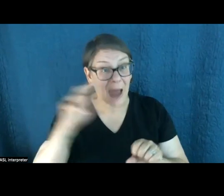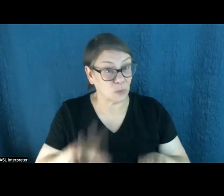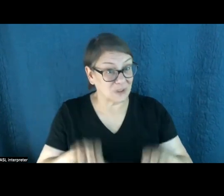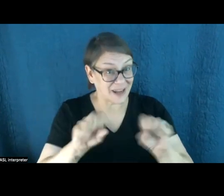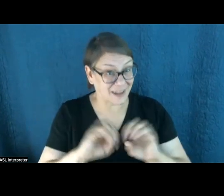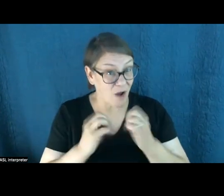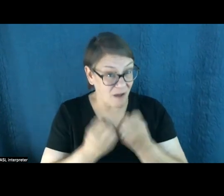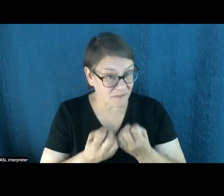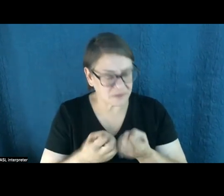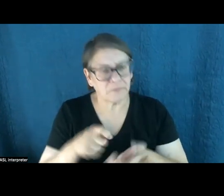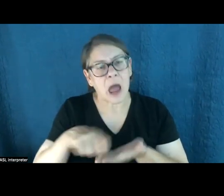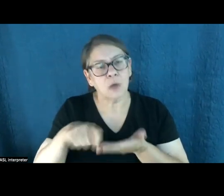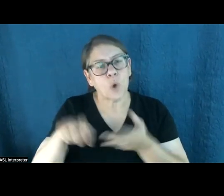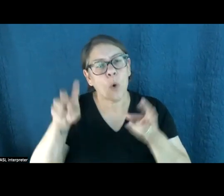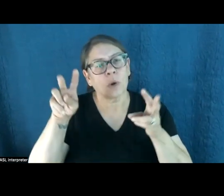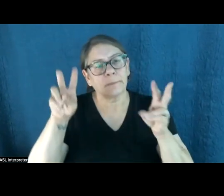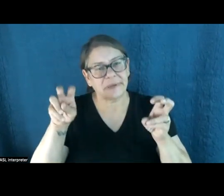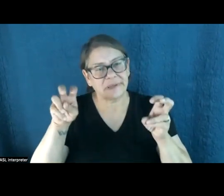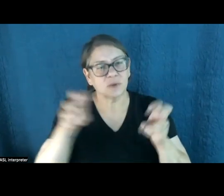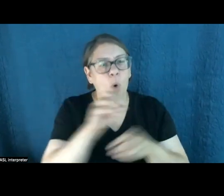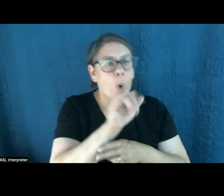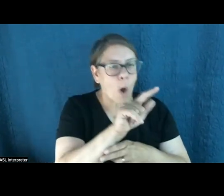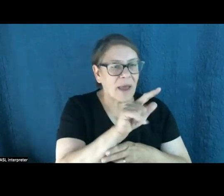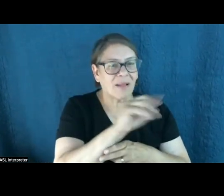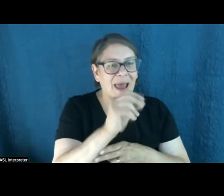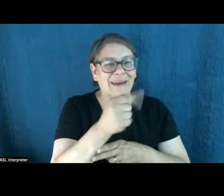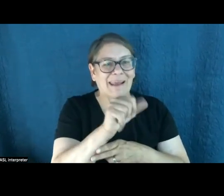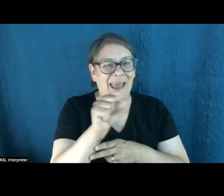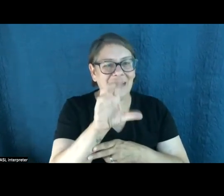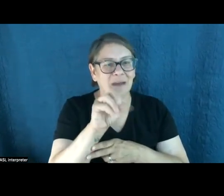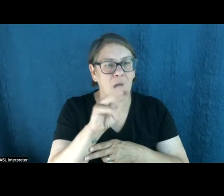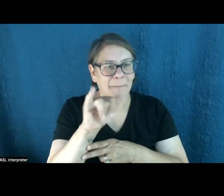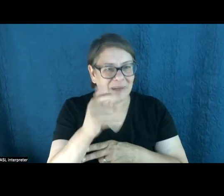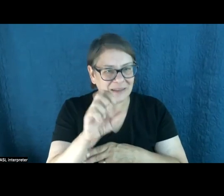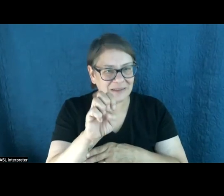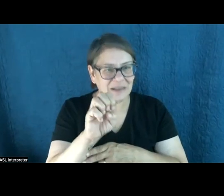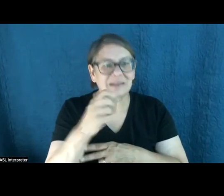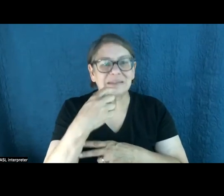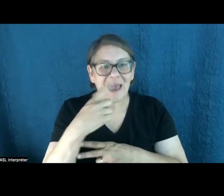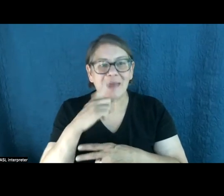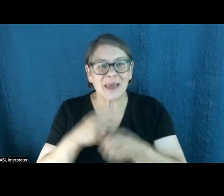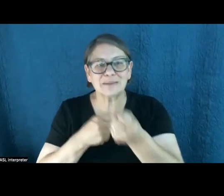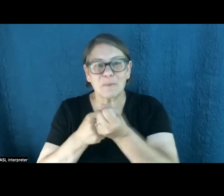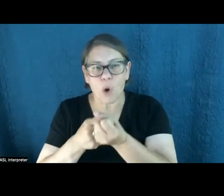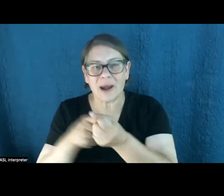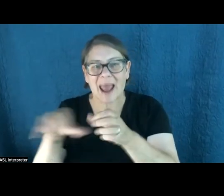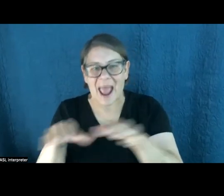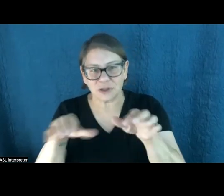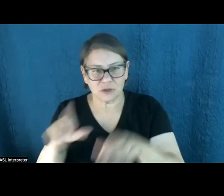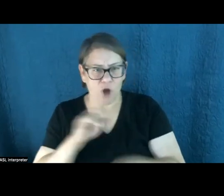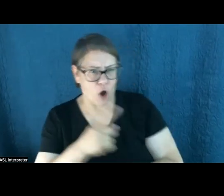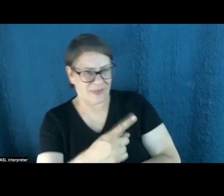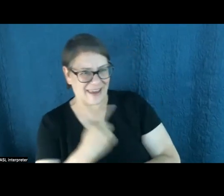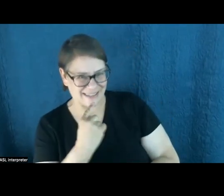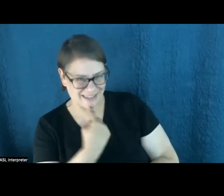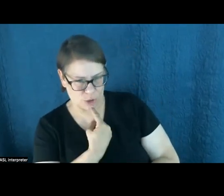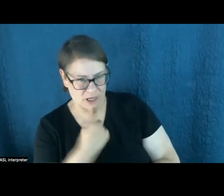wrote a piece with the headline, oil and gas companies say they support climate action. Are they serious? And what I